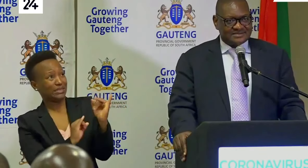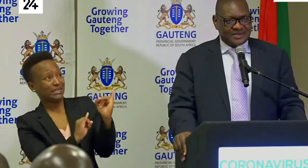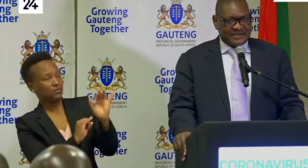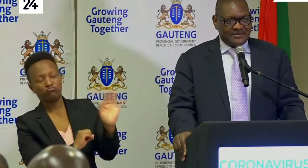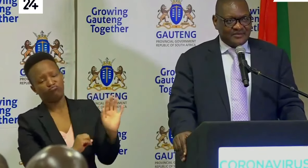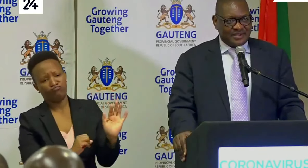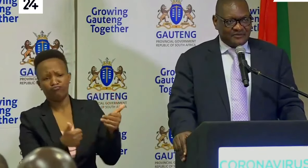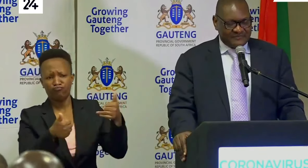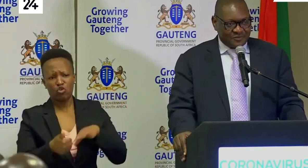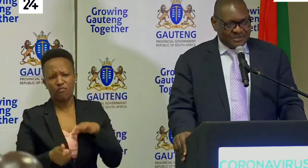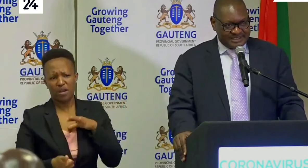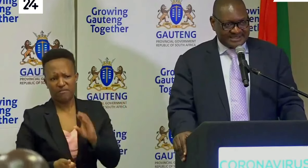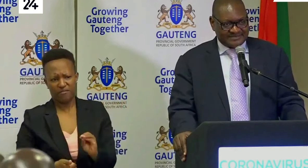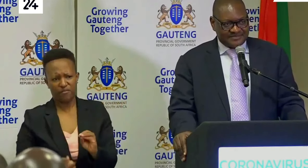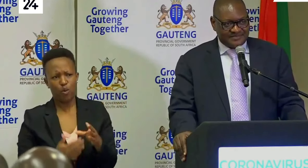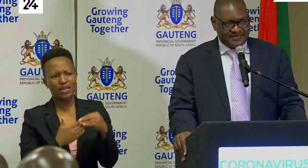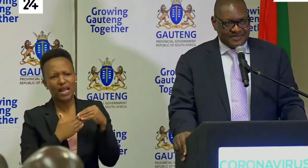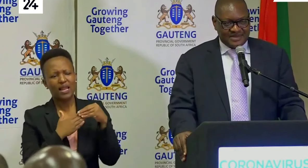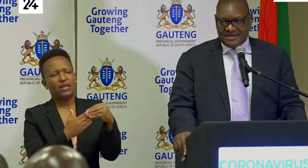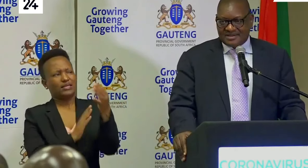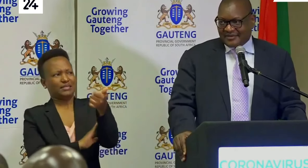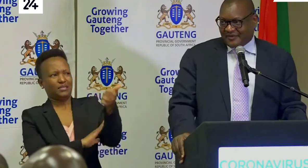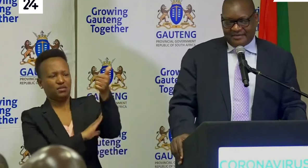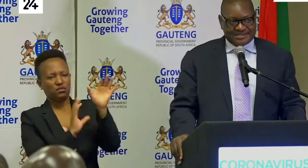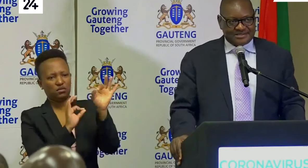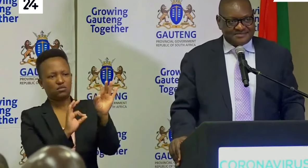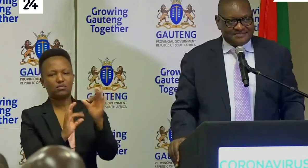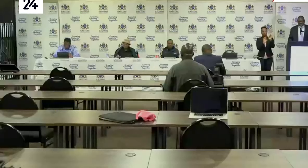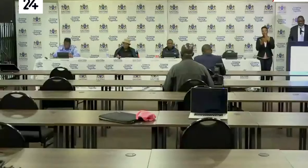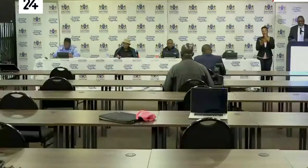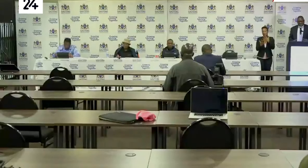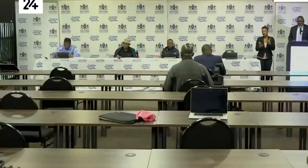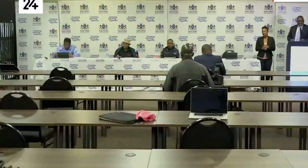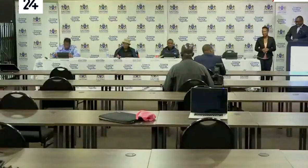we have good leadership thank you very much